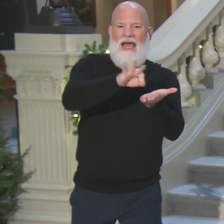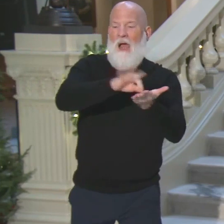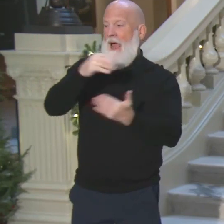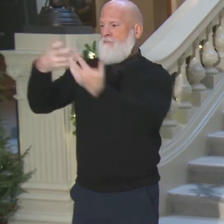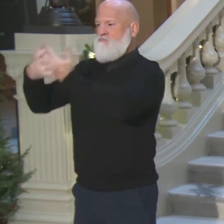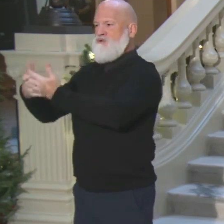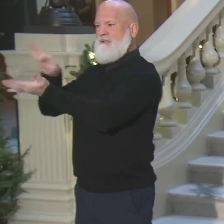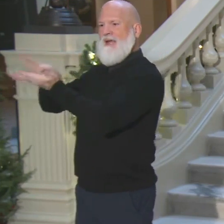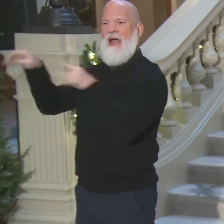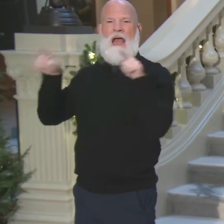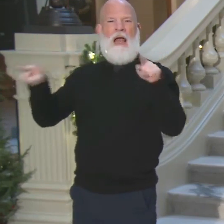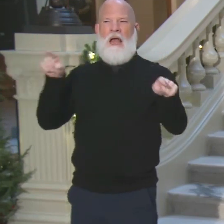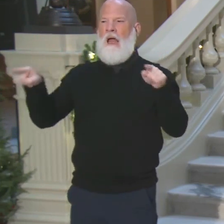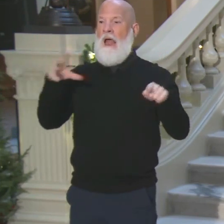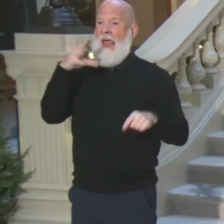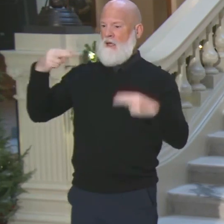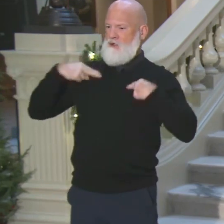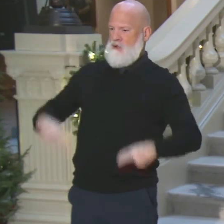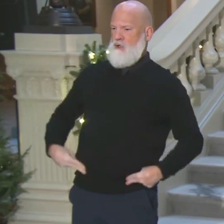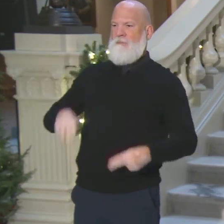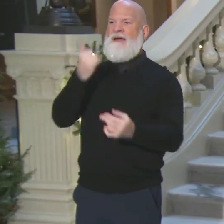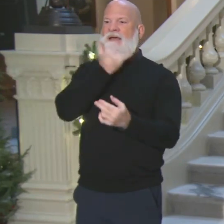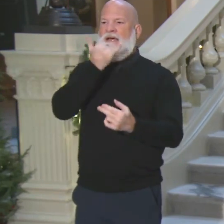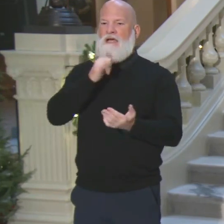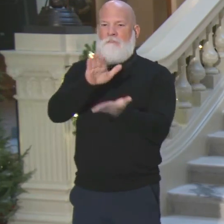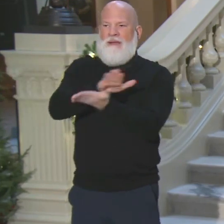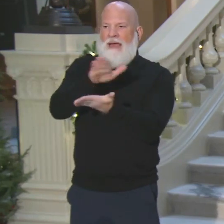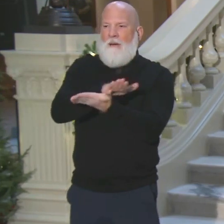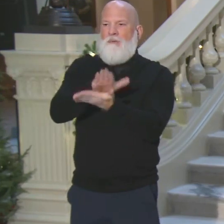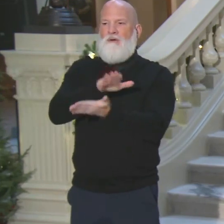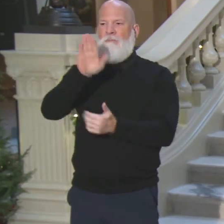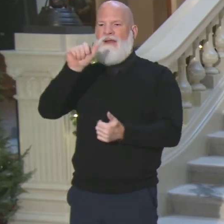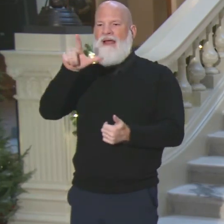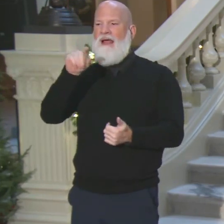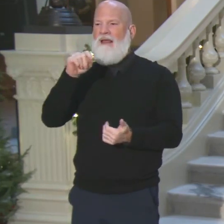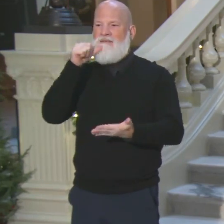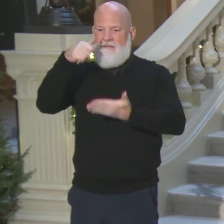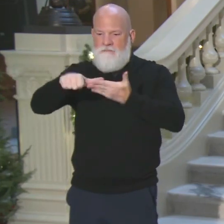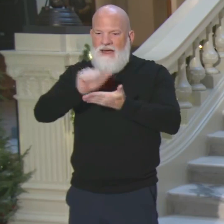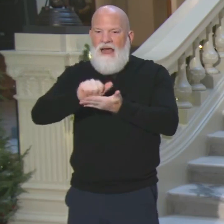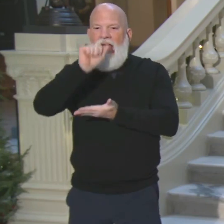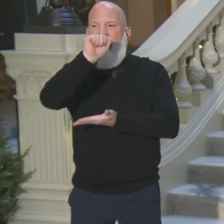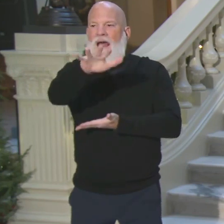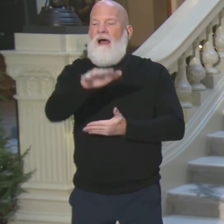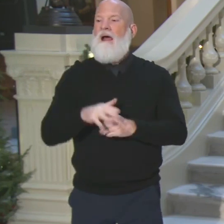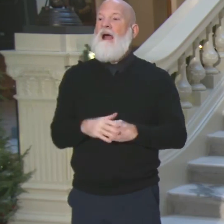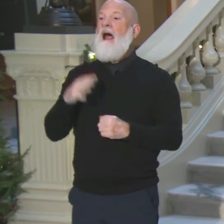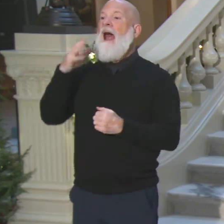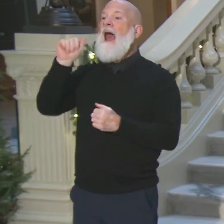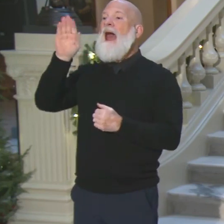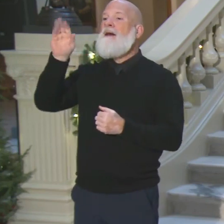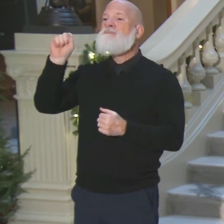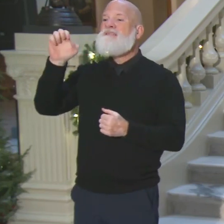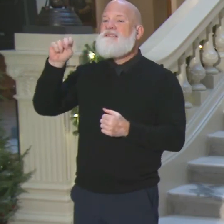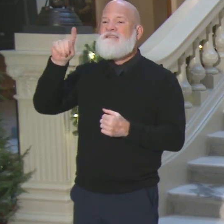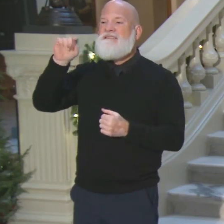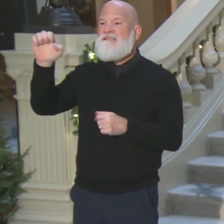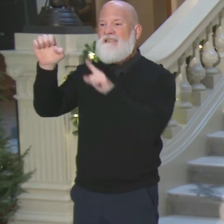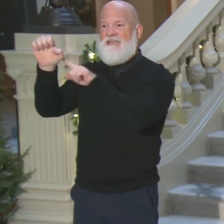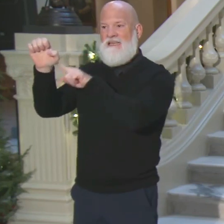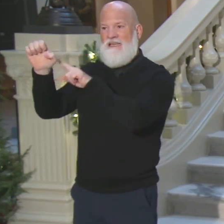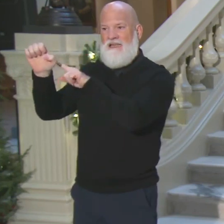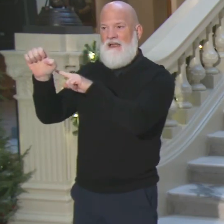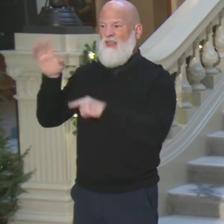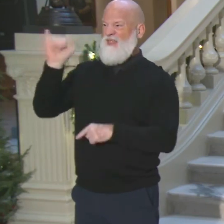the hand counted ballots that you could have problems on is the male and absentee. If you look at 25% of one to 2%, what does that get you about 2